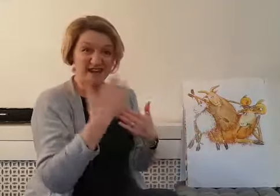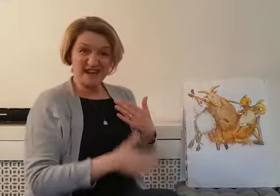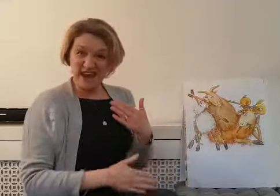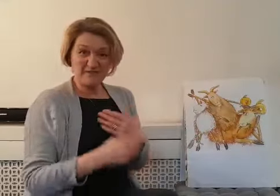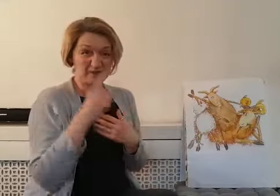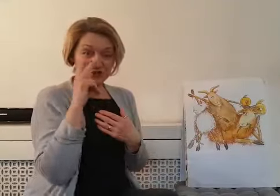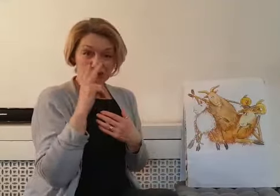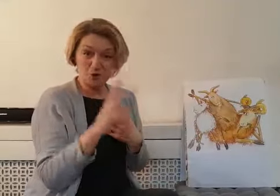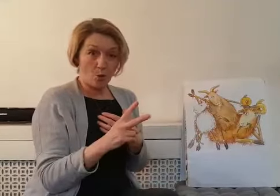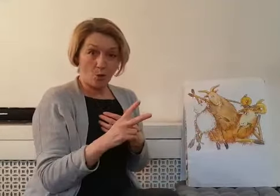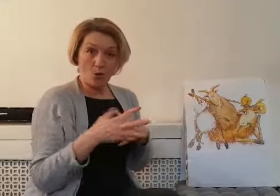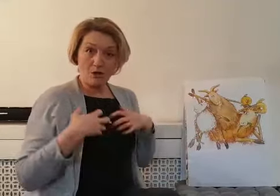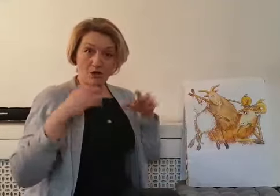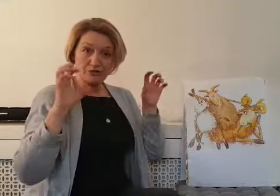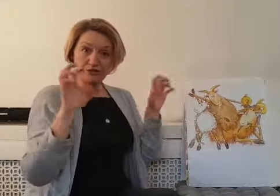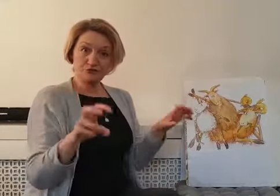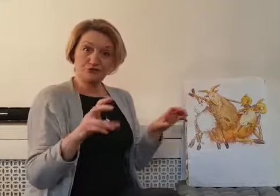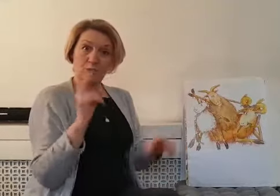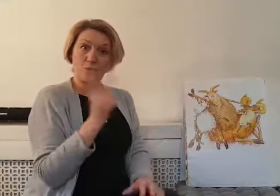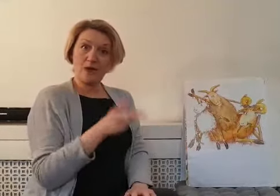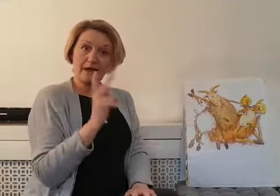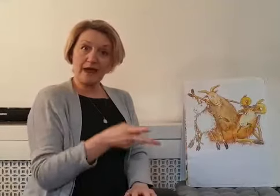never saw the troll again.